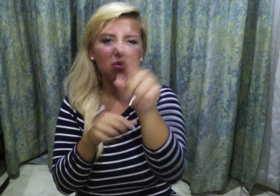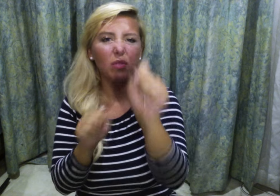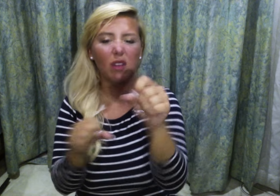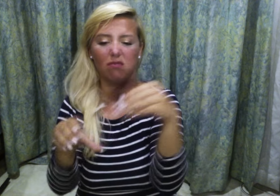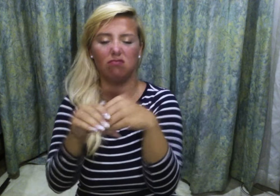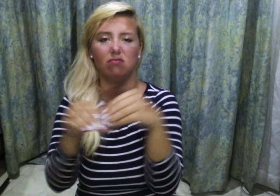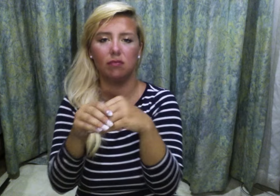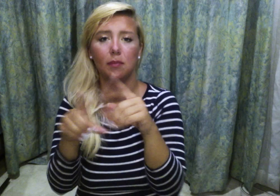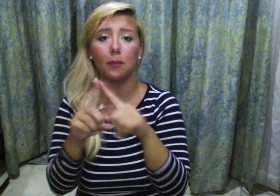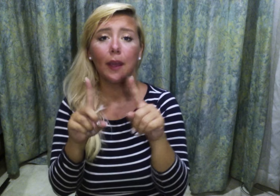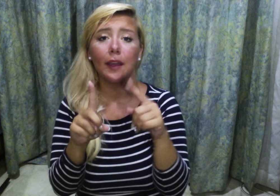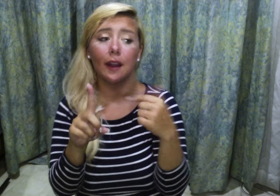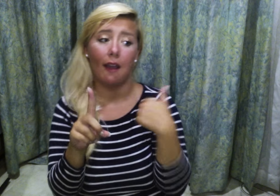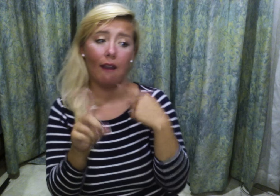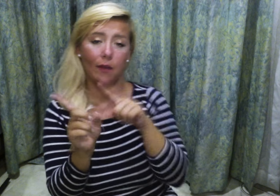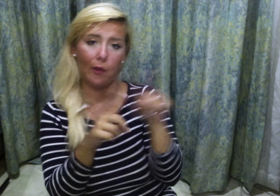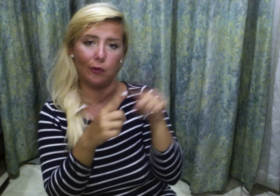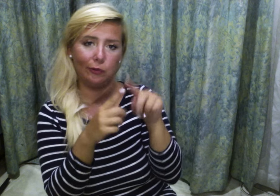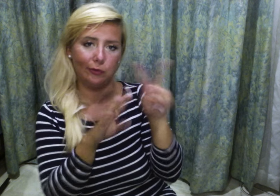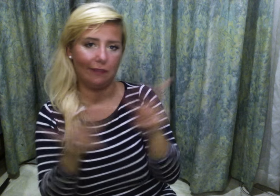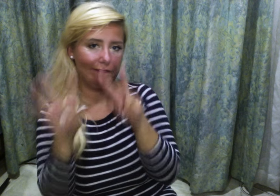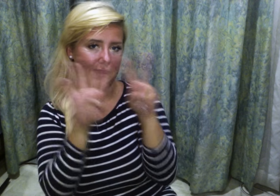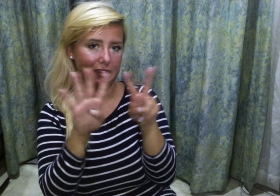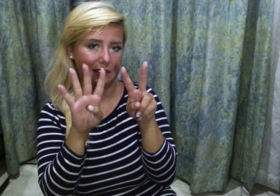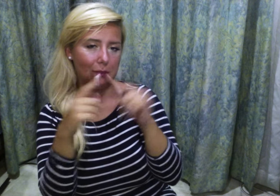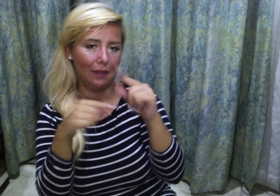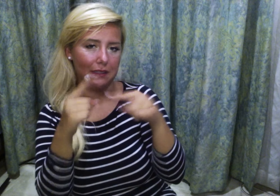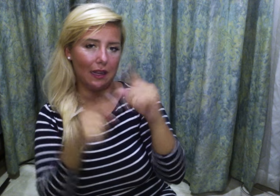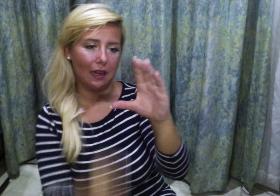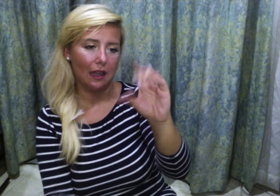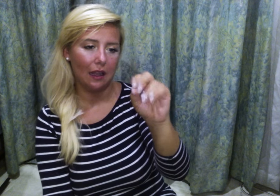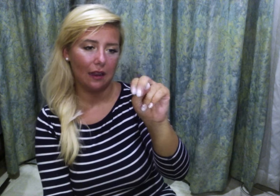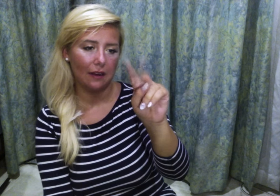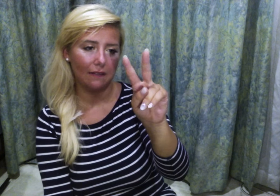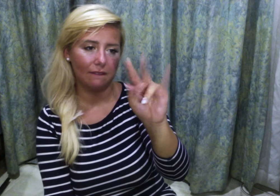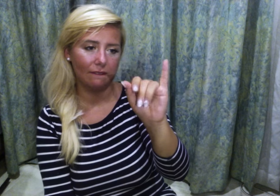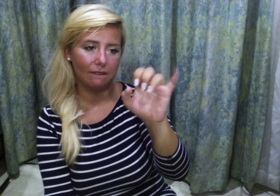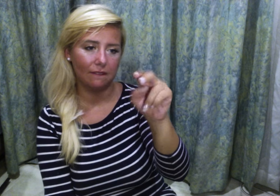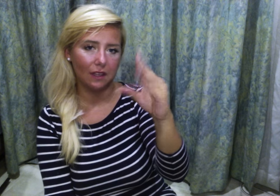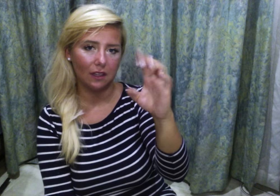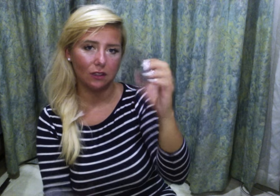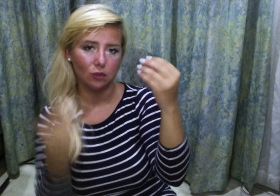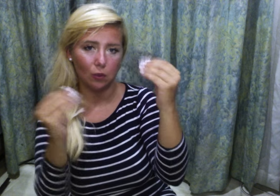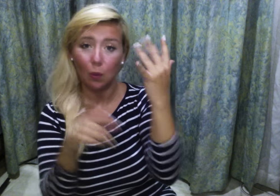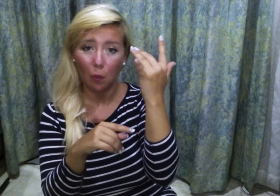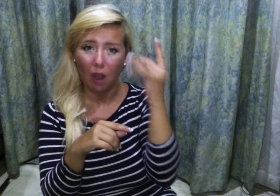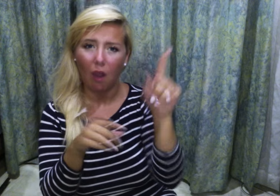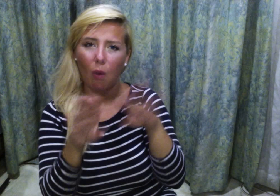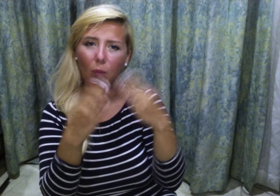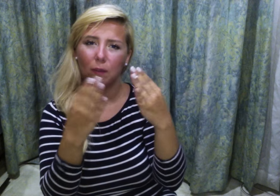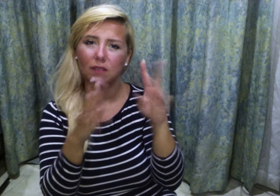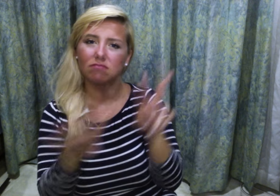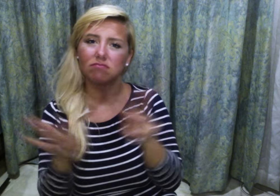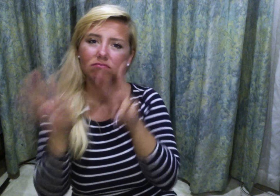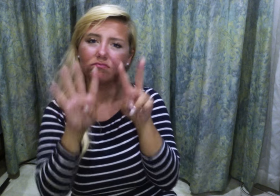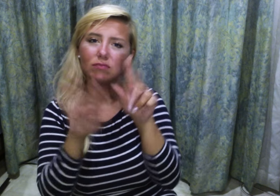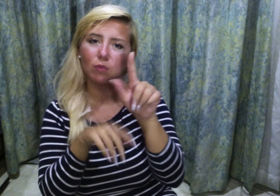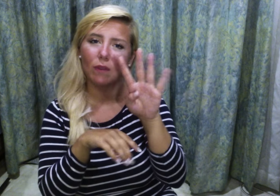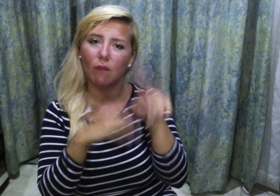shredded chicken in there. You can put whatever you want in there. But I typically go to the convenience store in Japan. And that's their